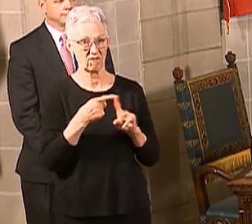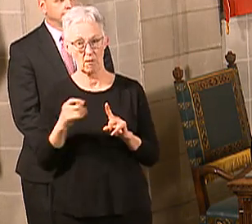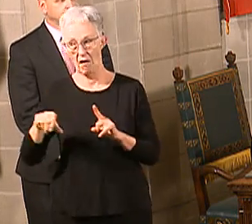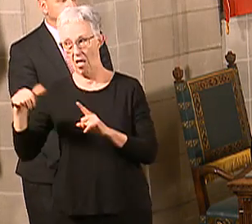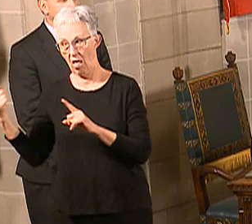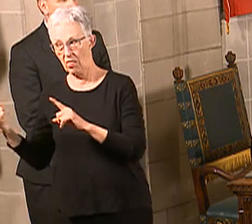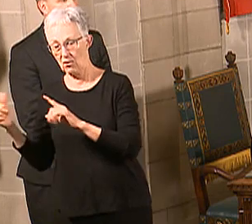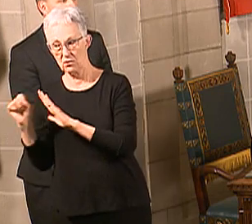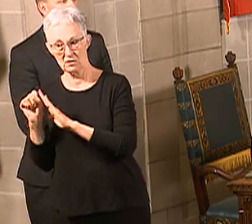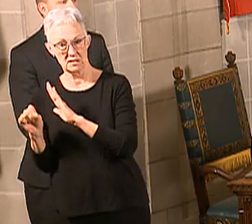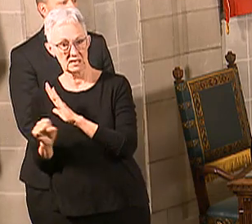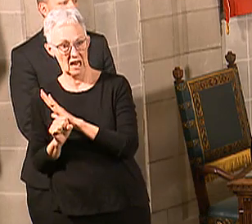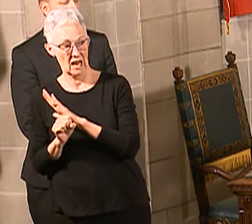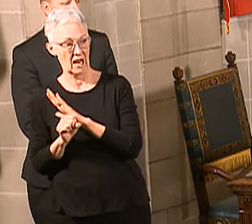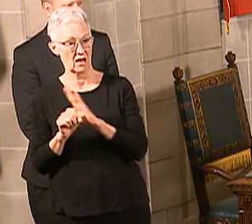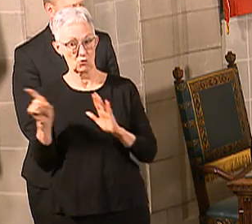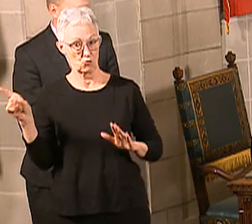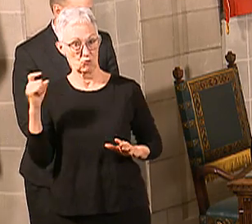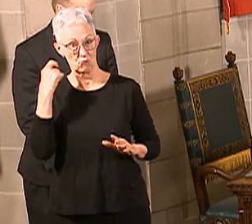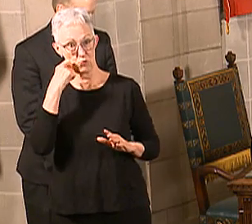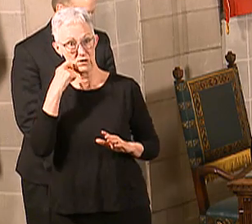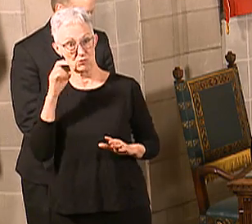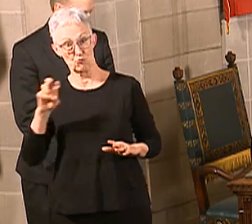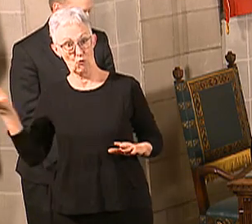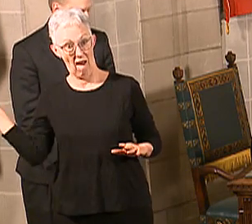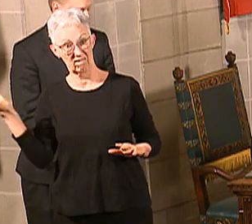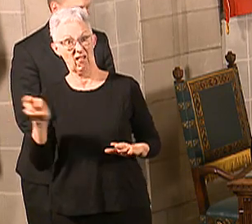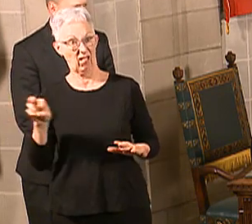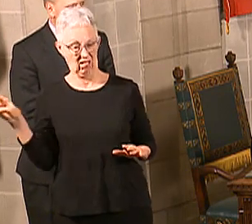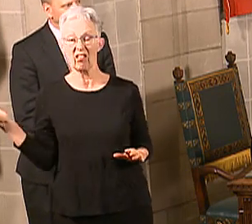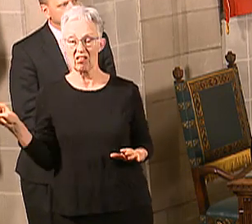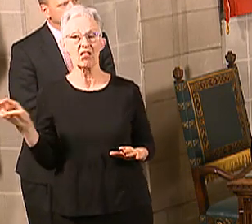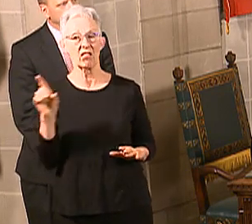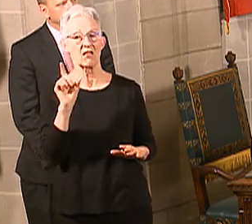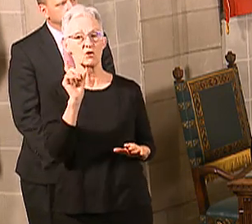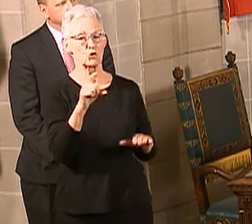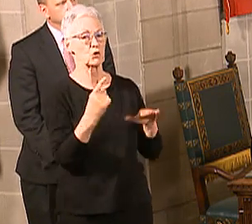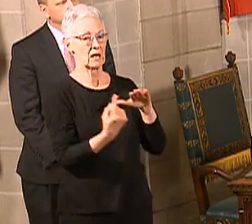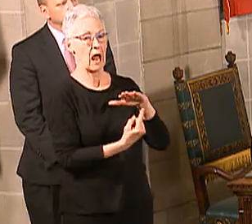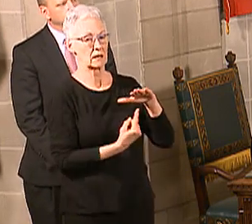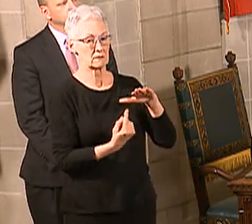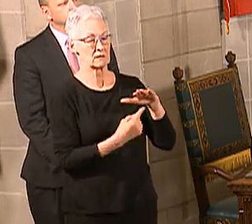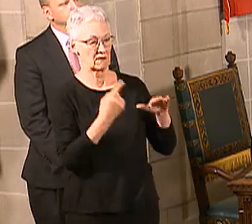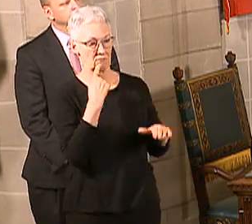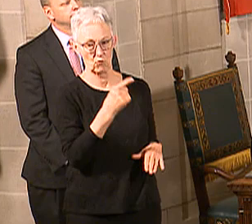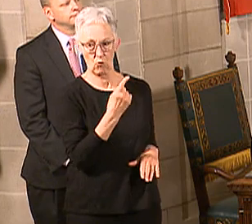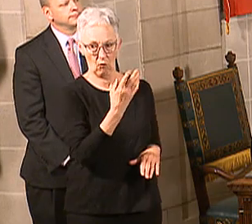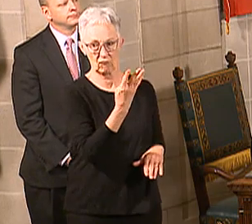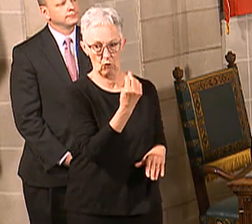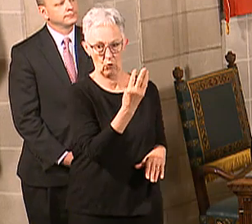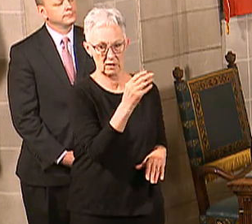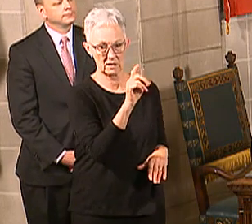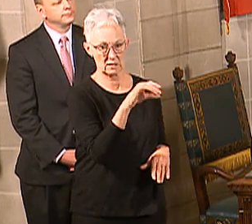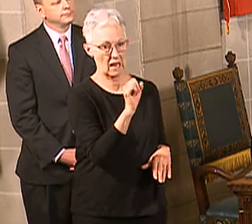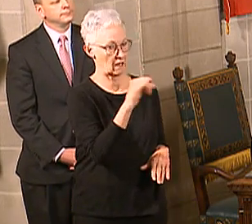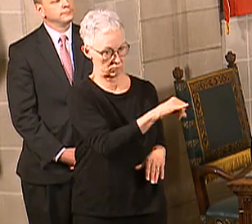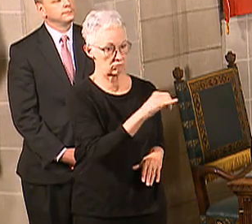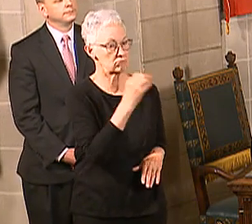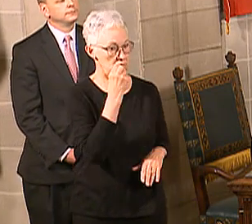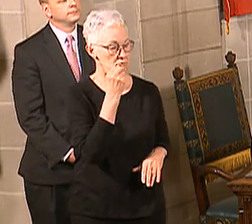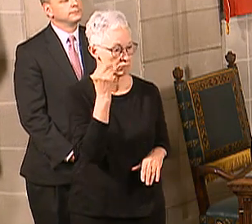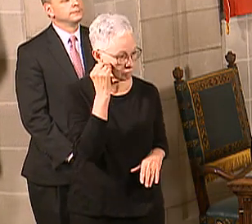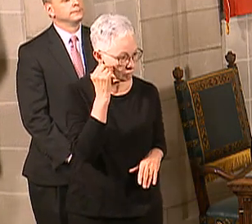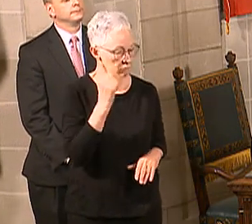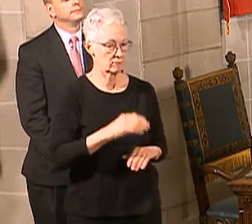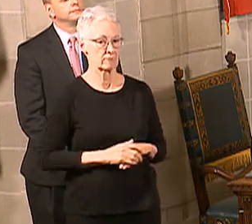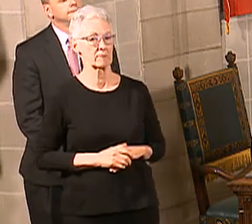Again, this doesn't apply to transportation workers, truckers, railroaders, and so forth. But it does apply if you have been in someplace else in the country, if you're that